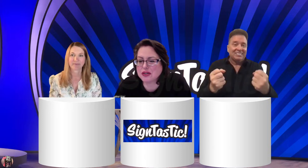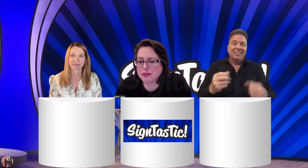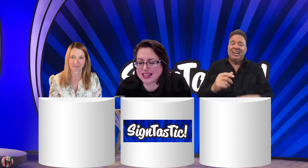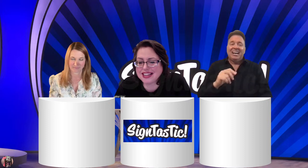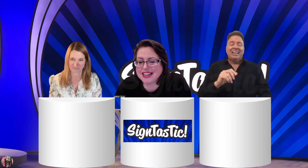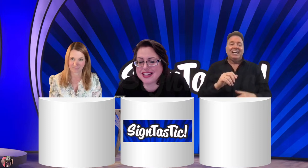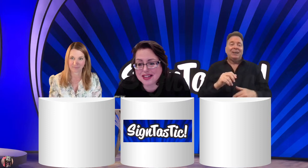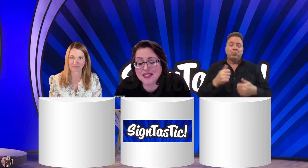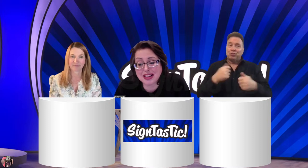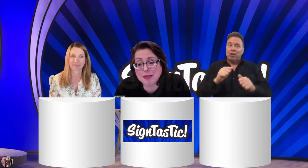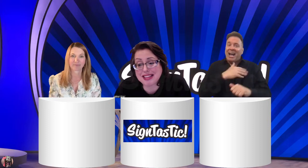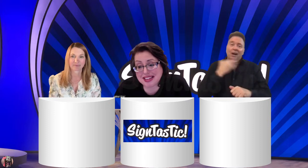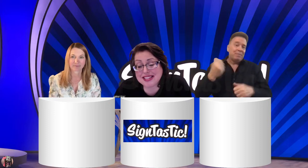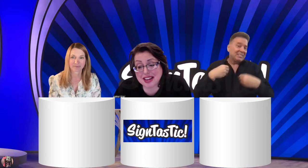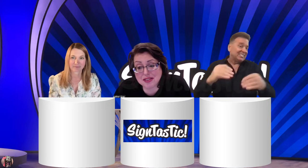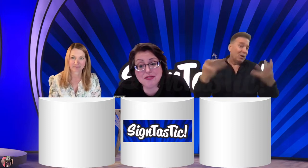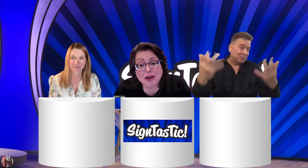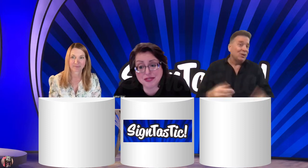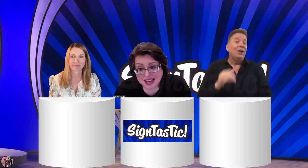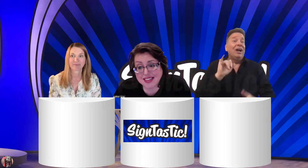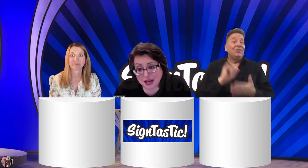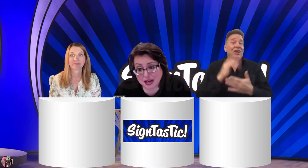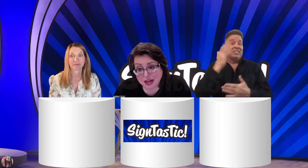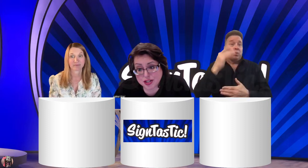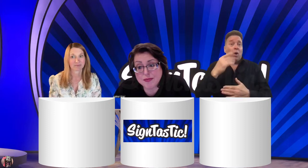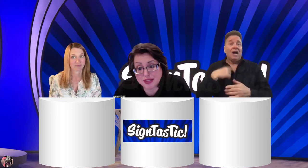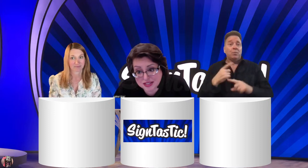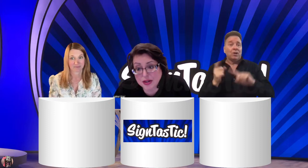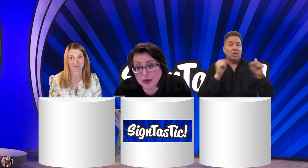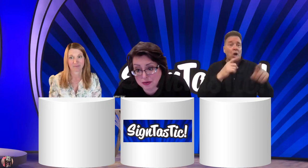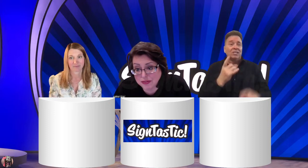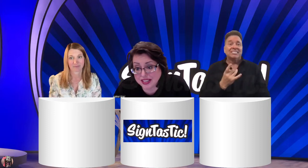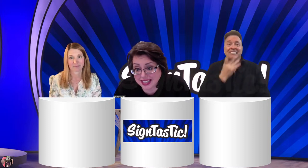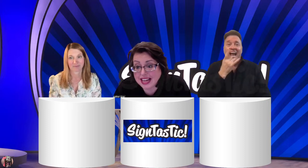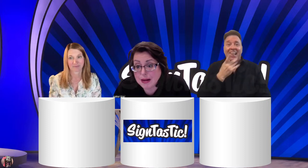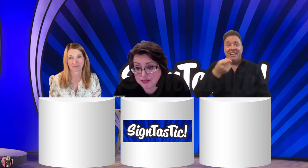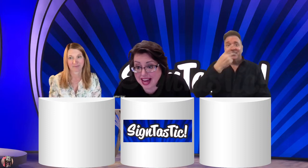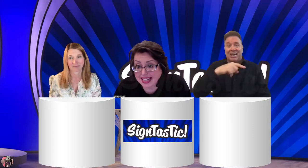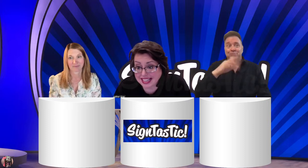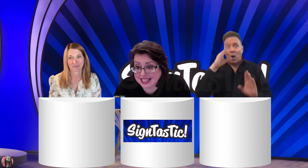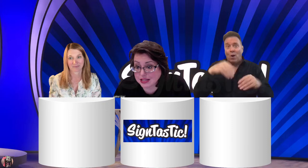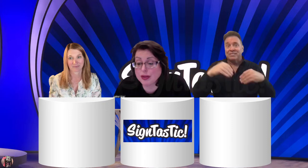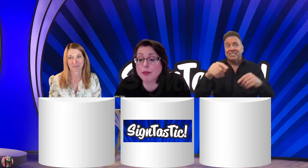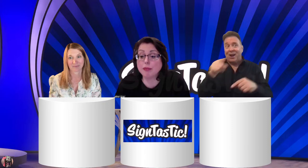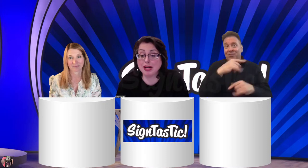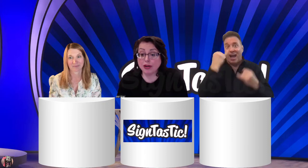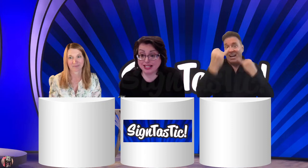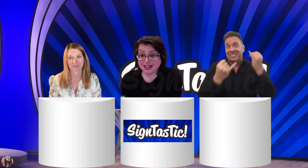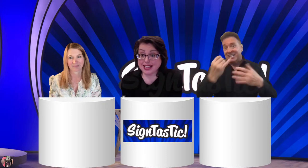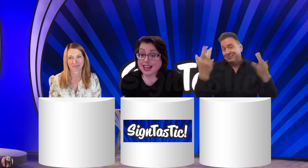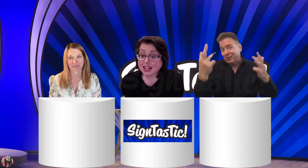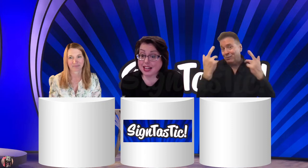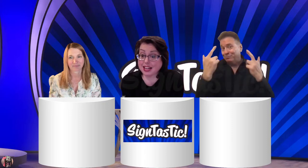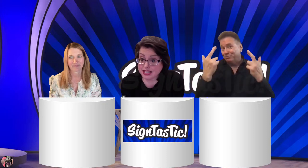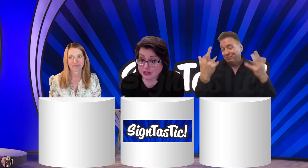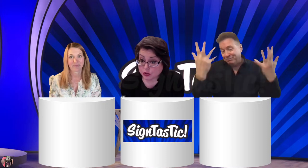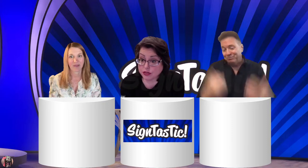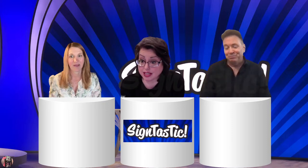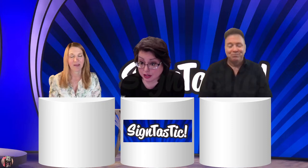we are developing things that involve sign language. So, hopefully, that is, we will be going to Sign Light Film Festival, the